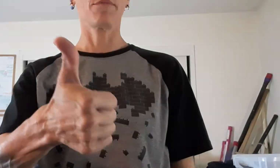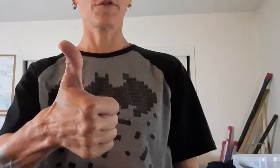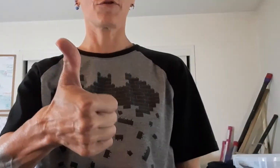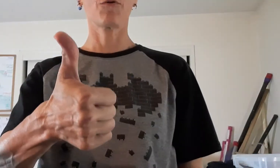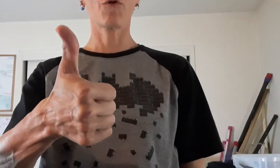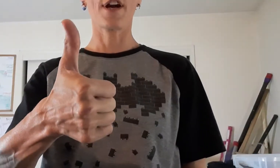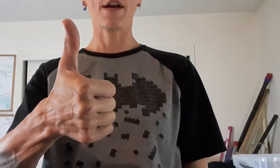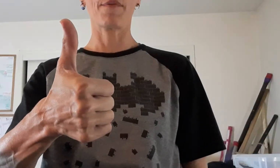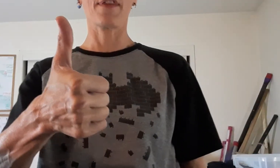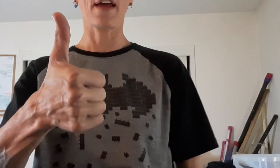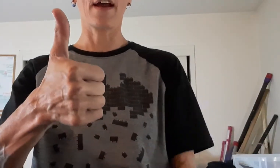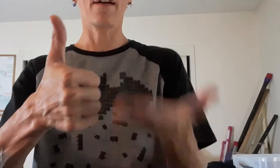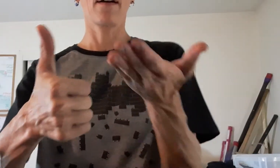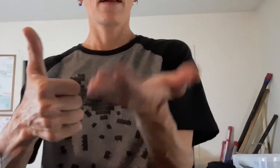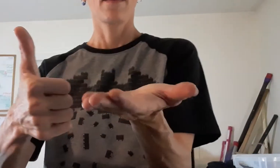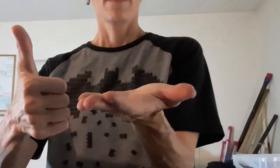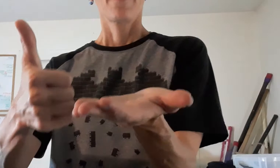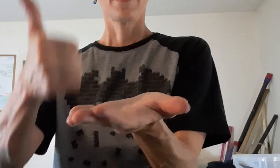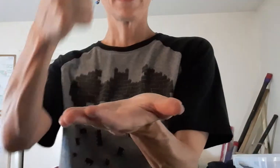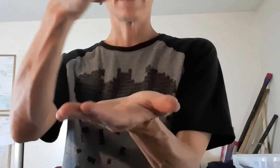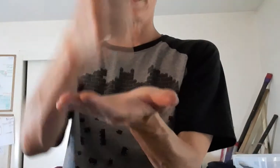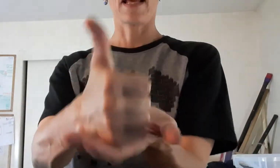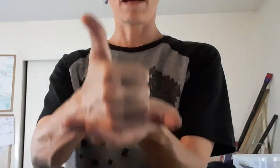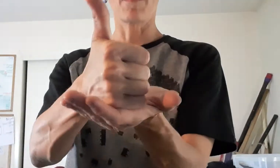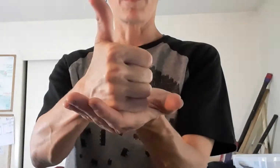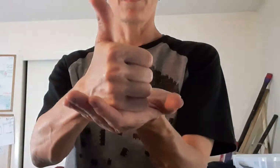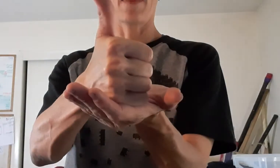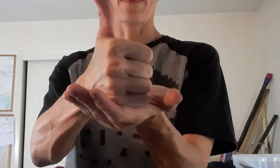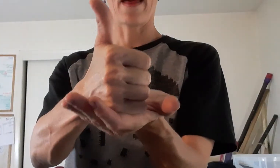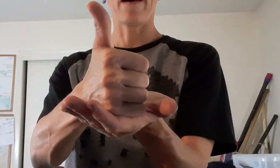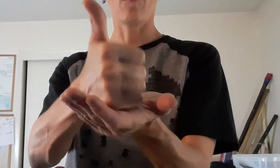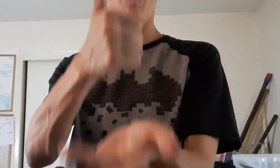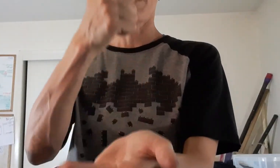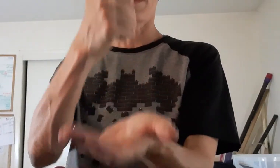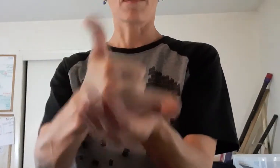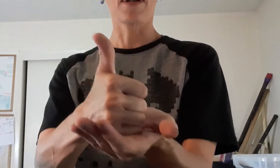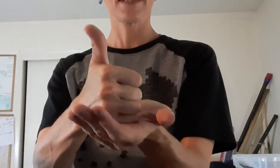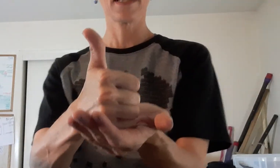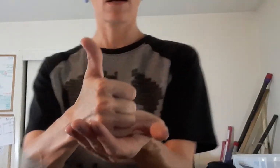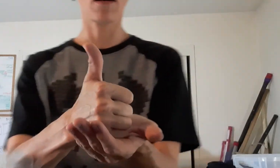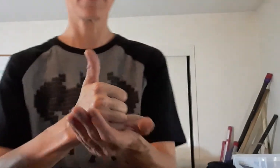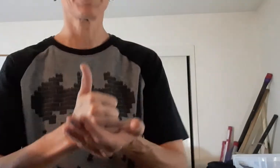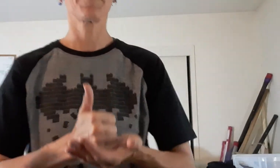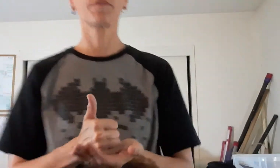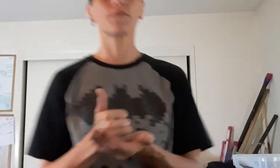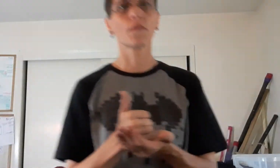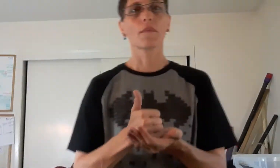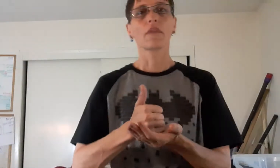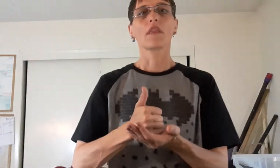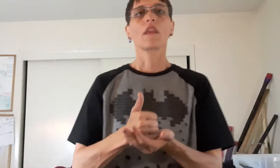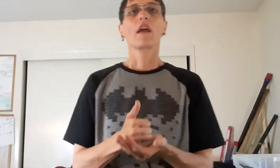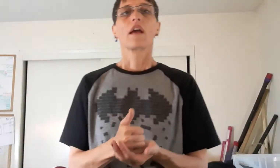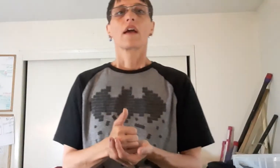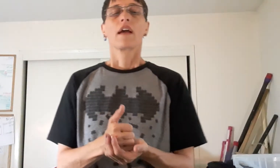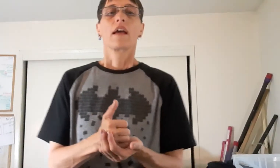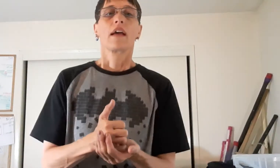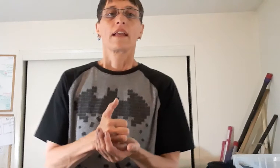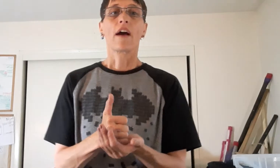straight up in the air. This is a table that the help is going to sit on. Now